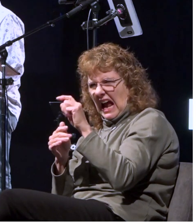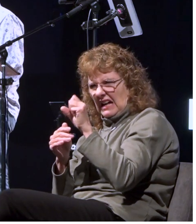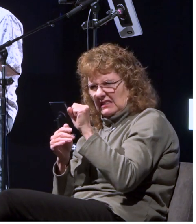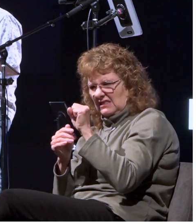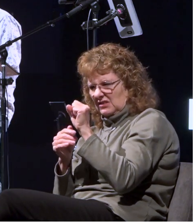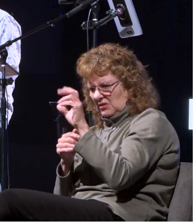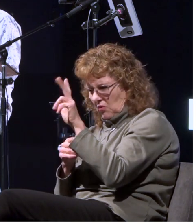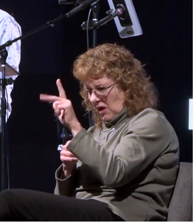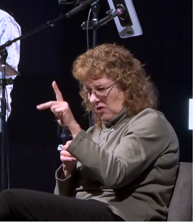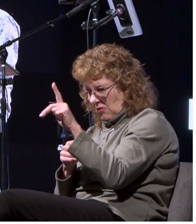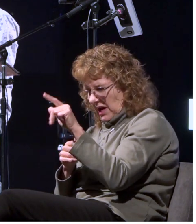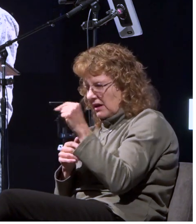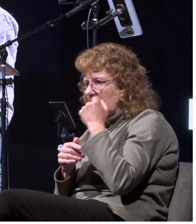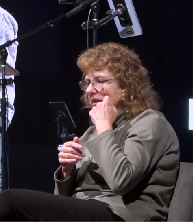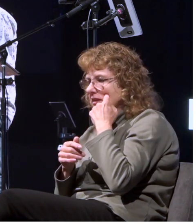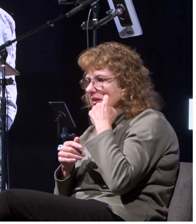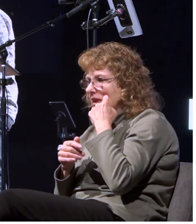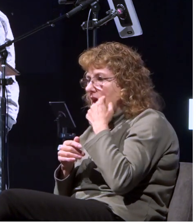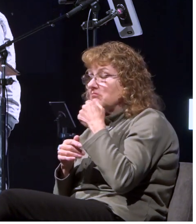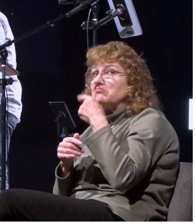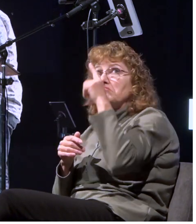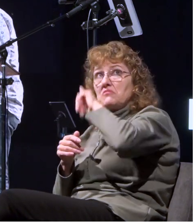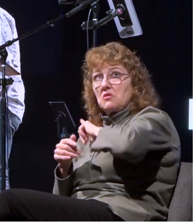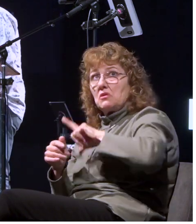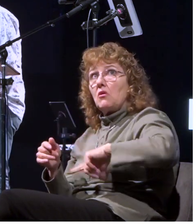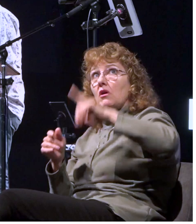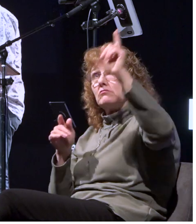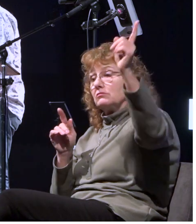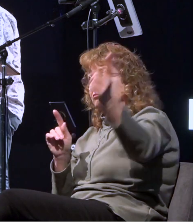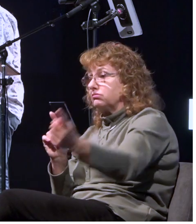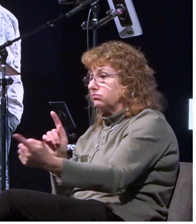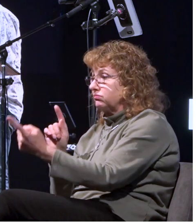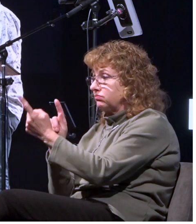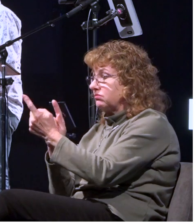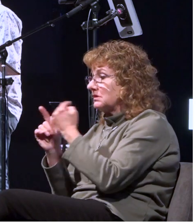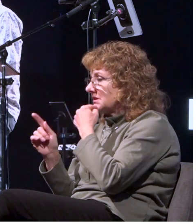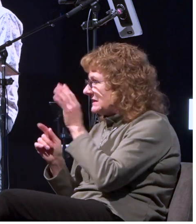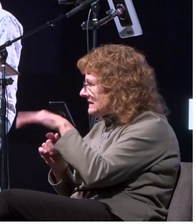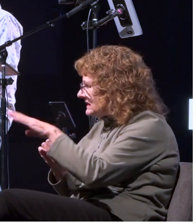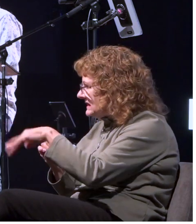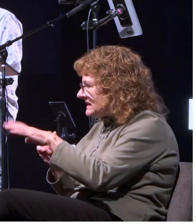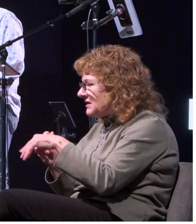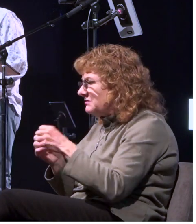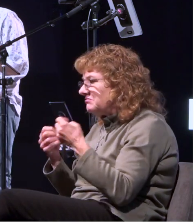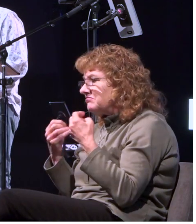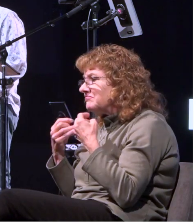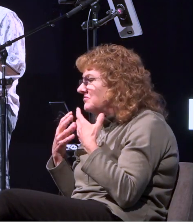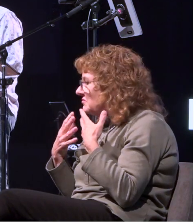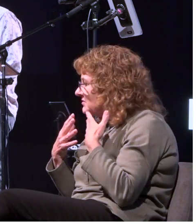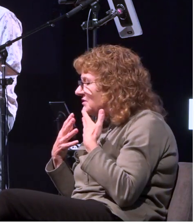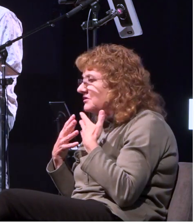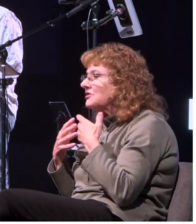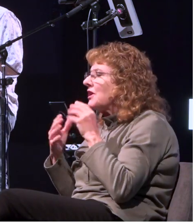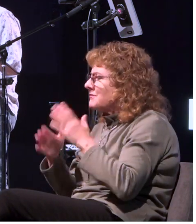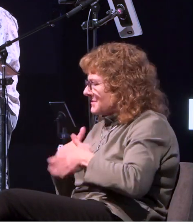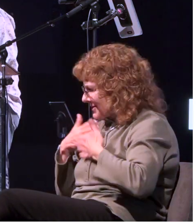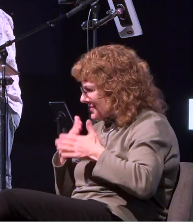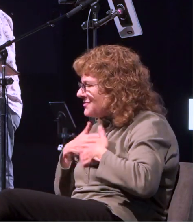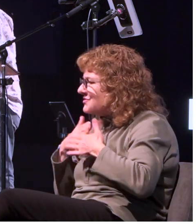this the following night the lord stood by paul and he said be of good cheer paul for as you have testified for me in jerusalem